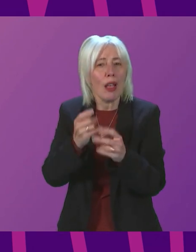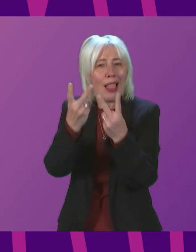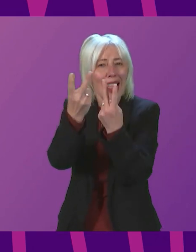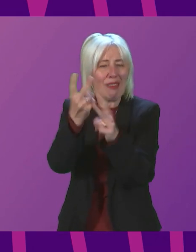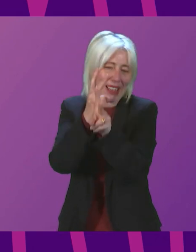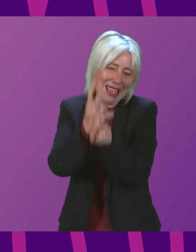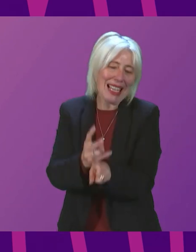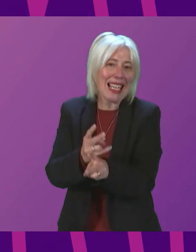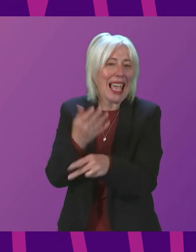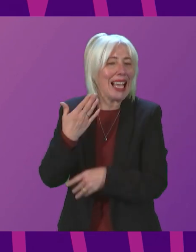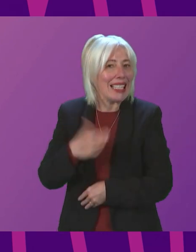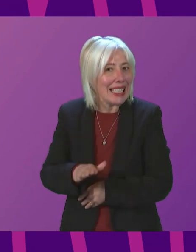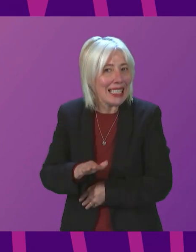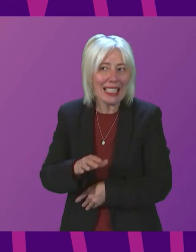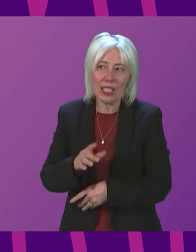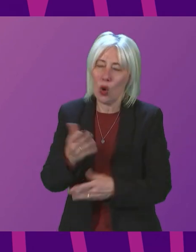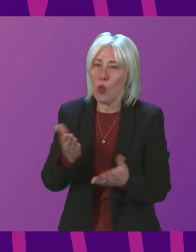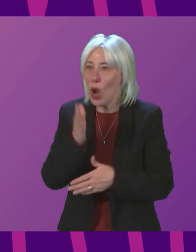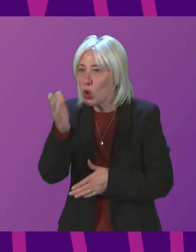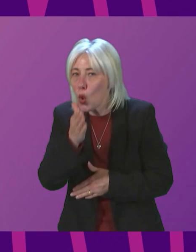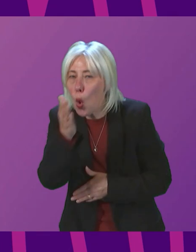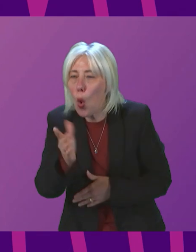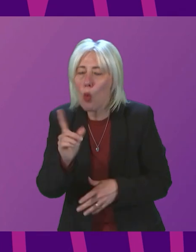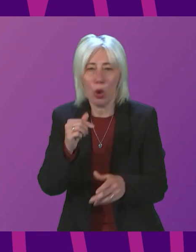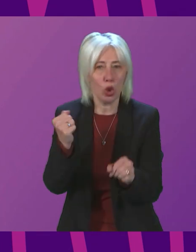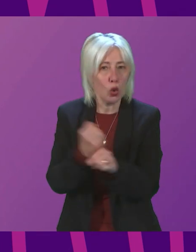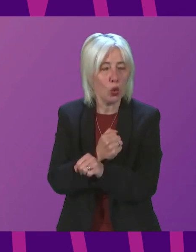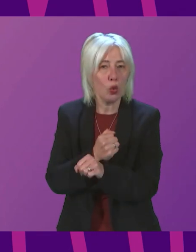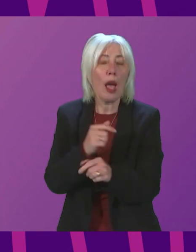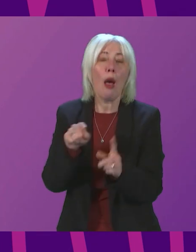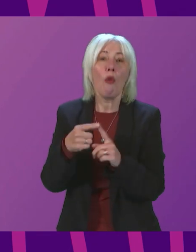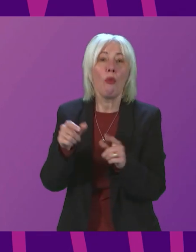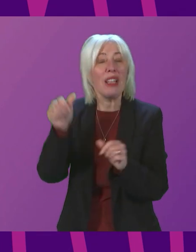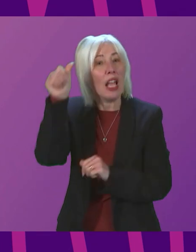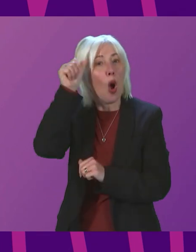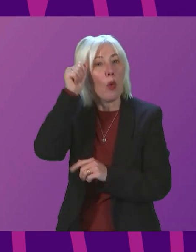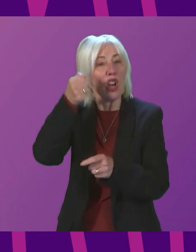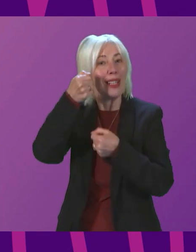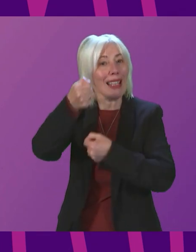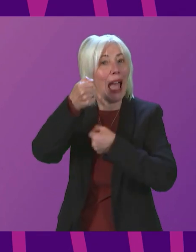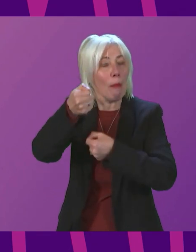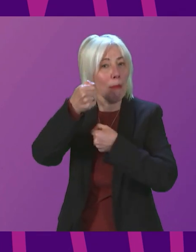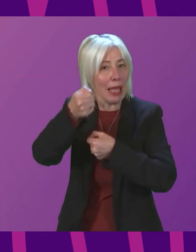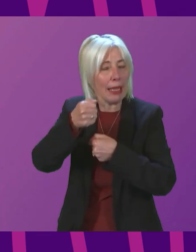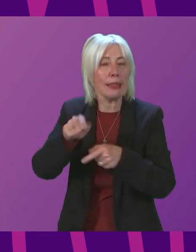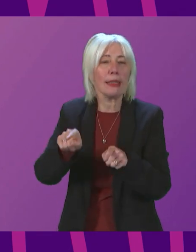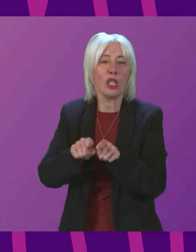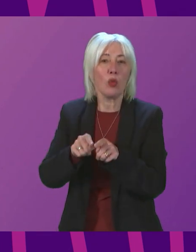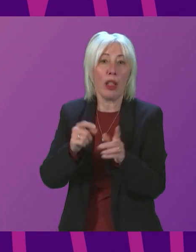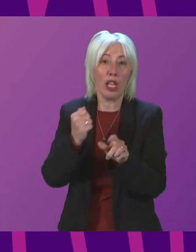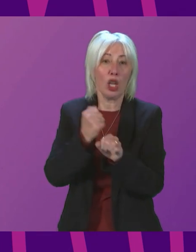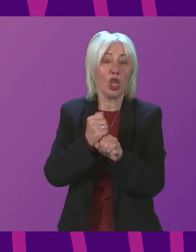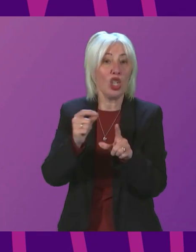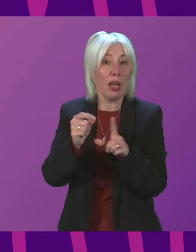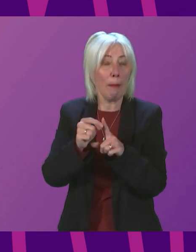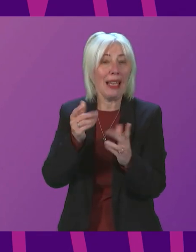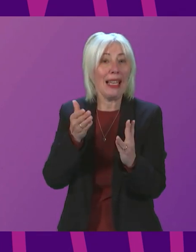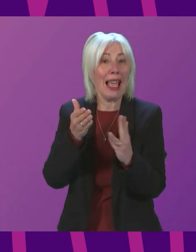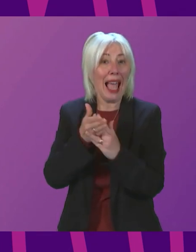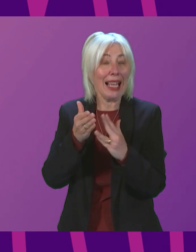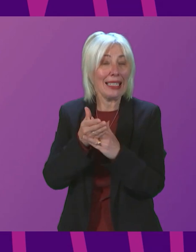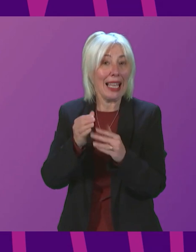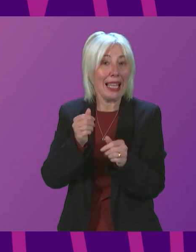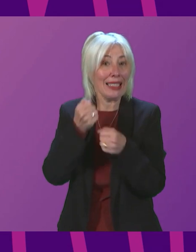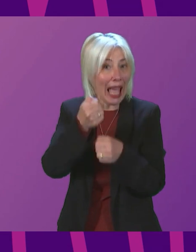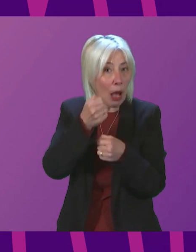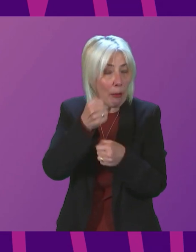provision is available. A number of public awareness campaigns have been run, including the general practice access campaign,